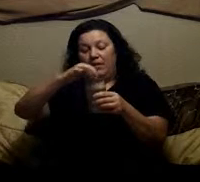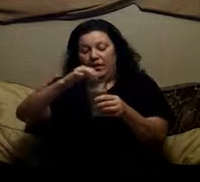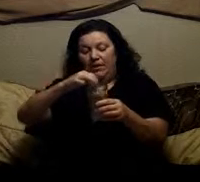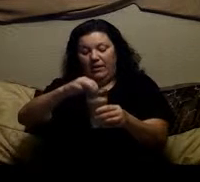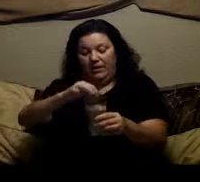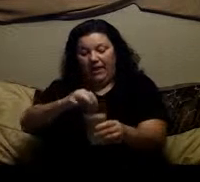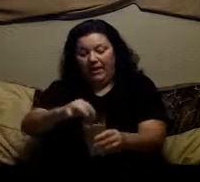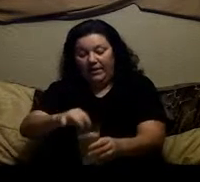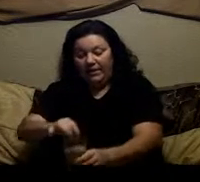Okay